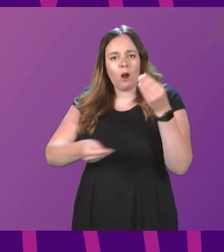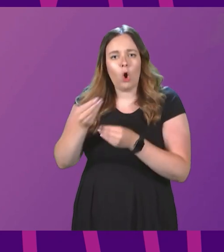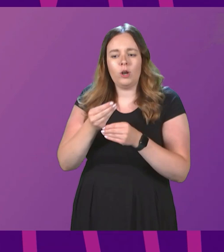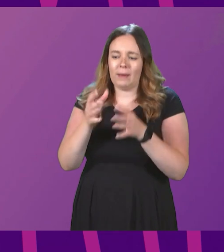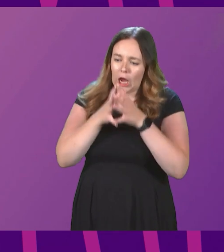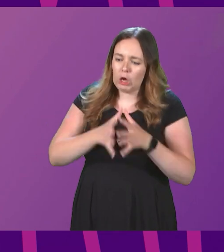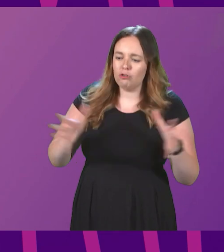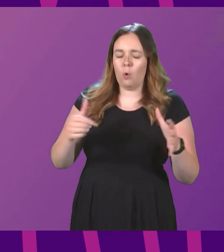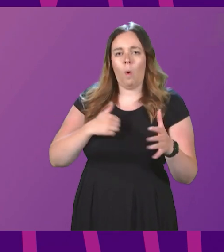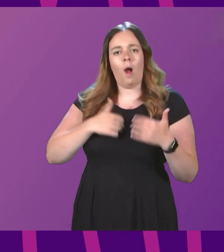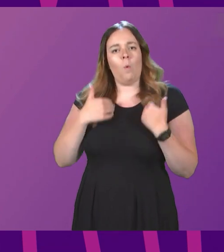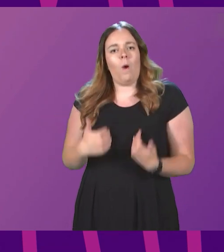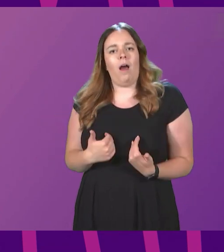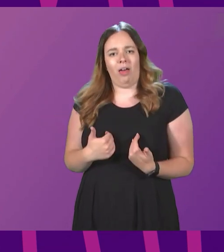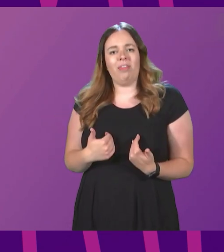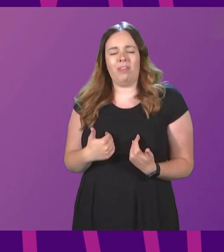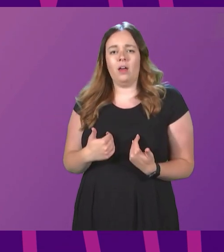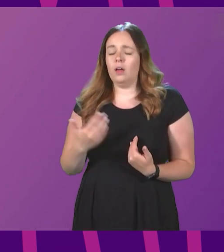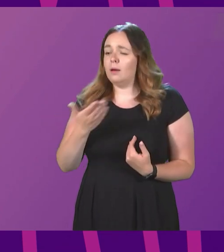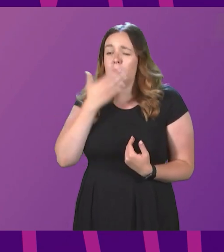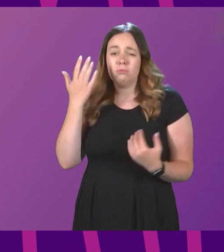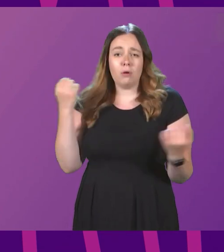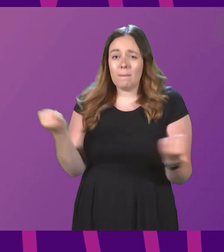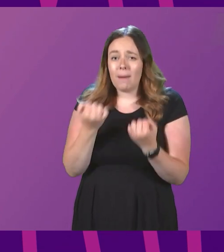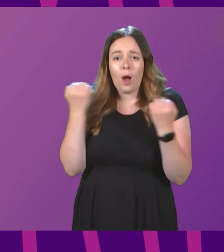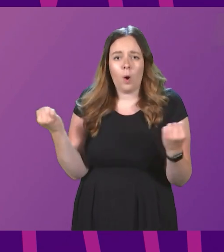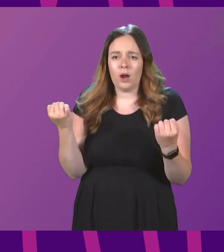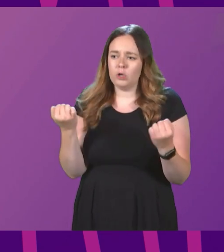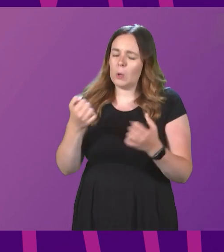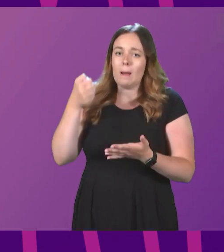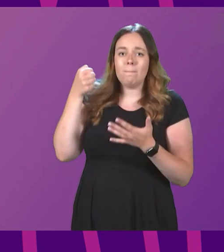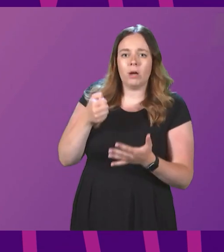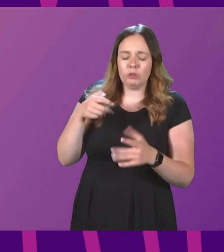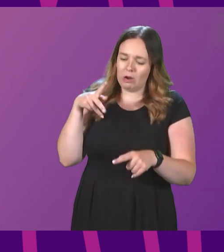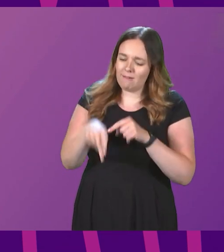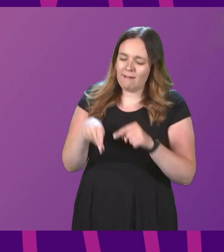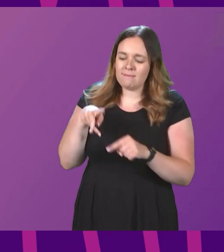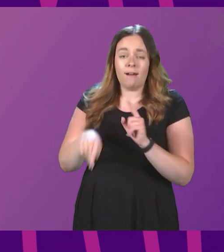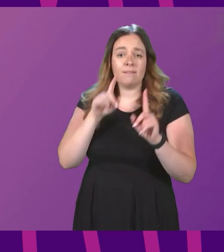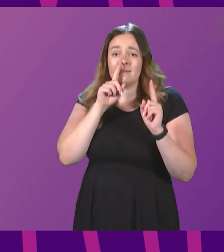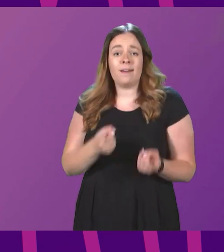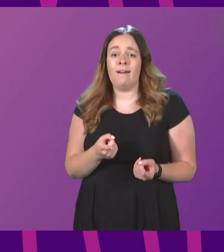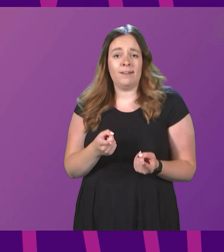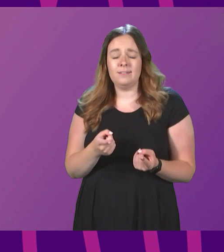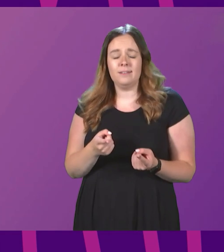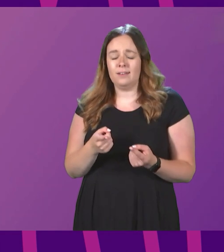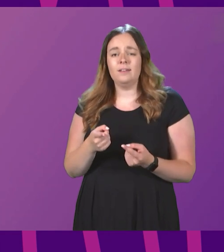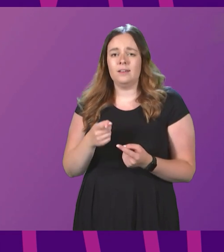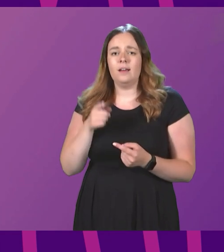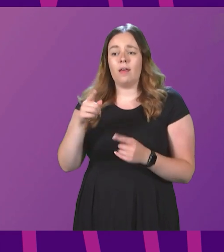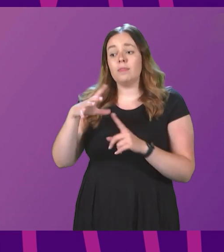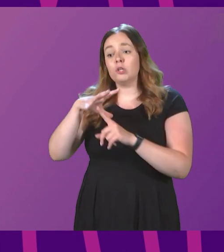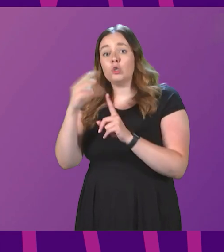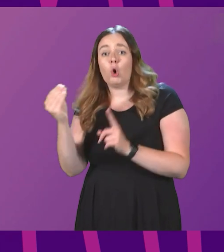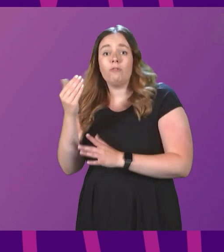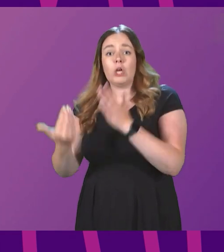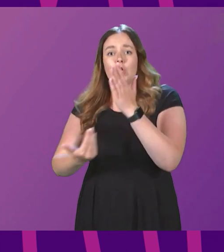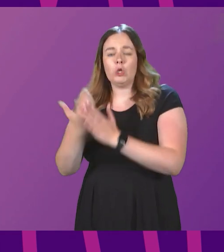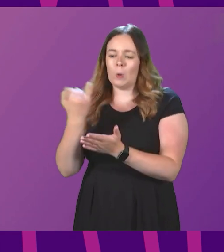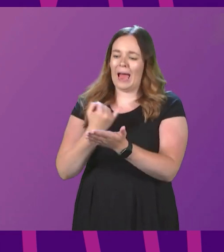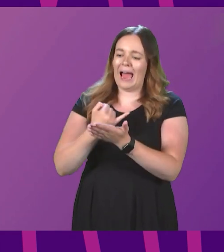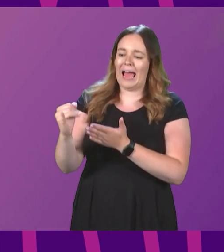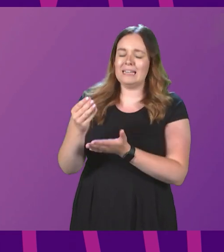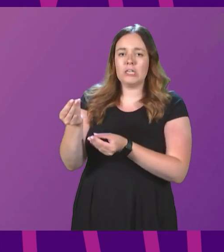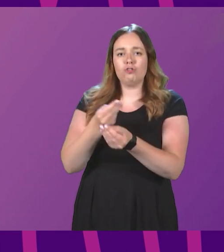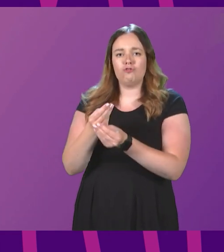our country's wealth. We are powerless to stop our budget being cut. We can't block the Tories' new anti